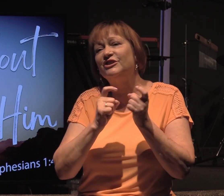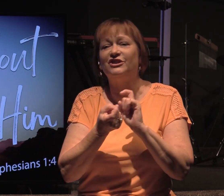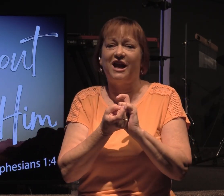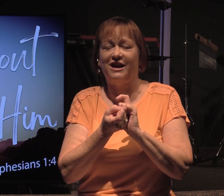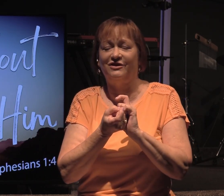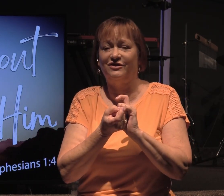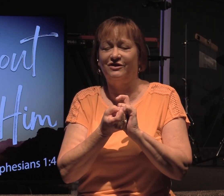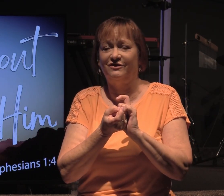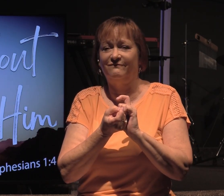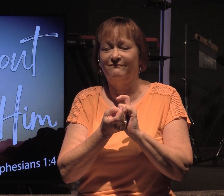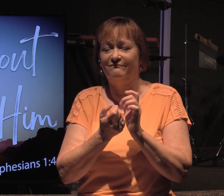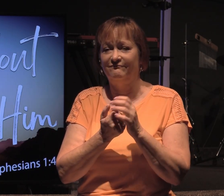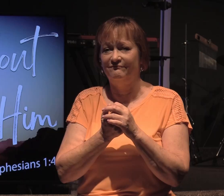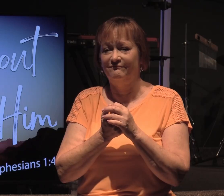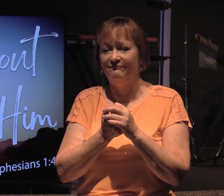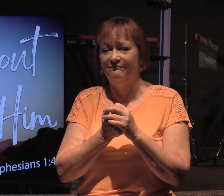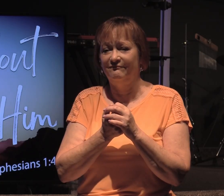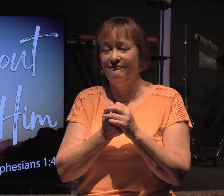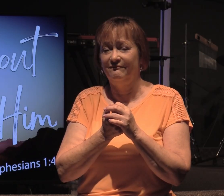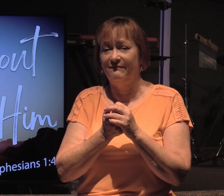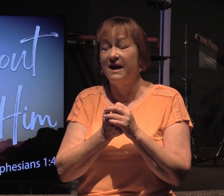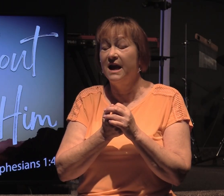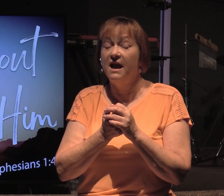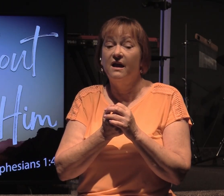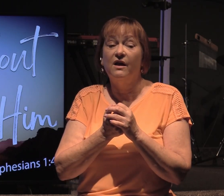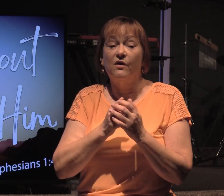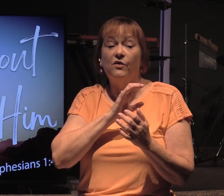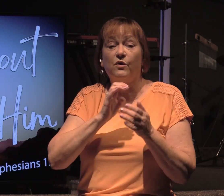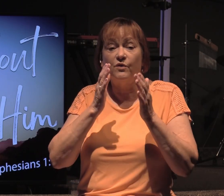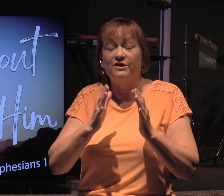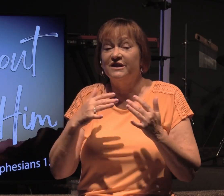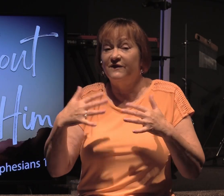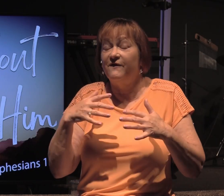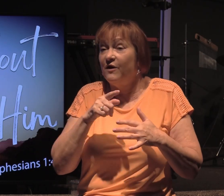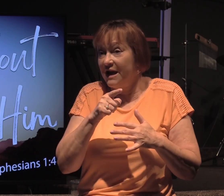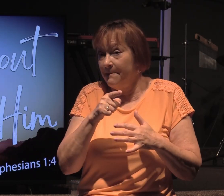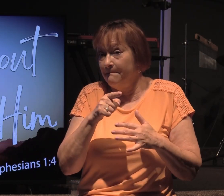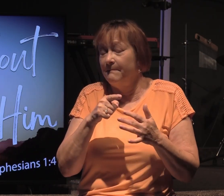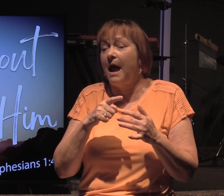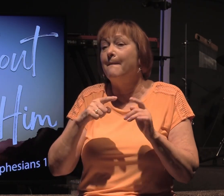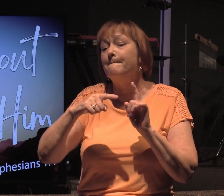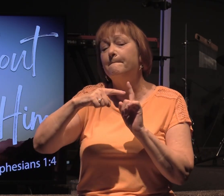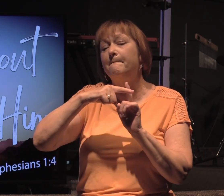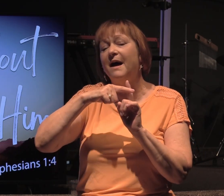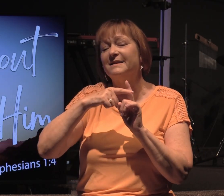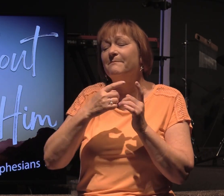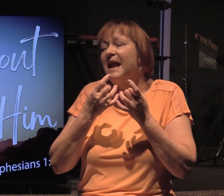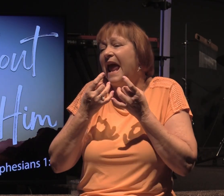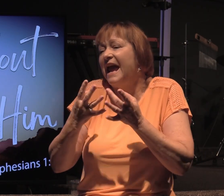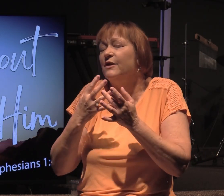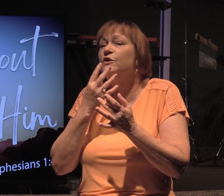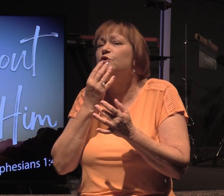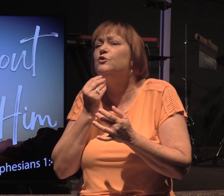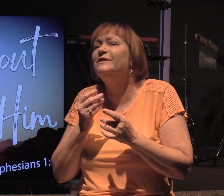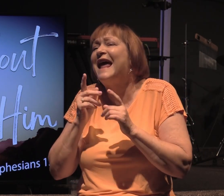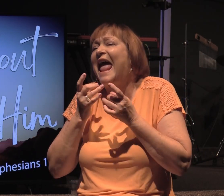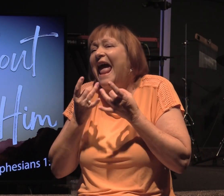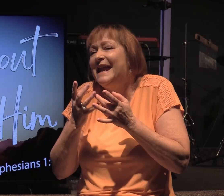misfit. Still feared by the Christians? And I'm positive he was hated by the Jews.